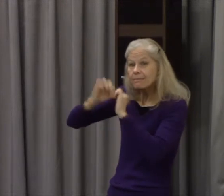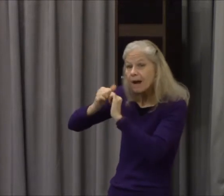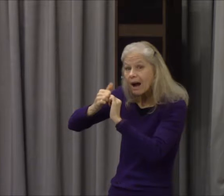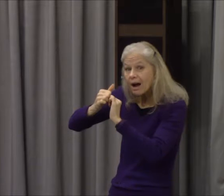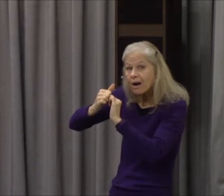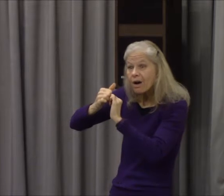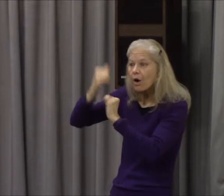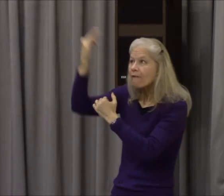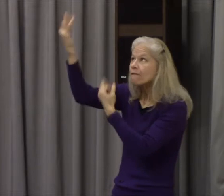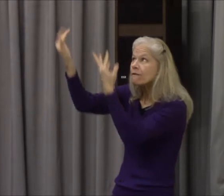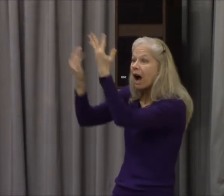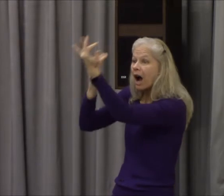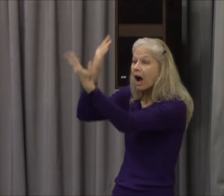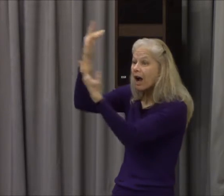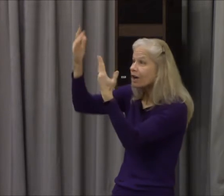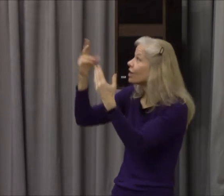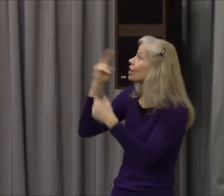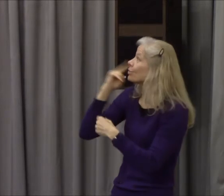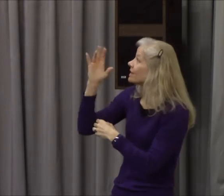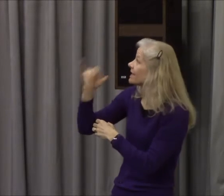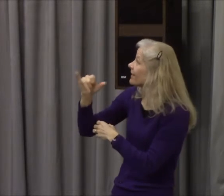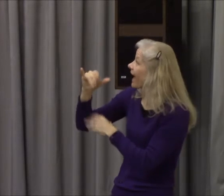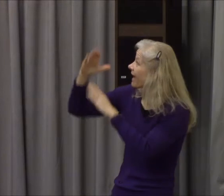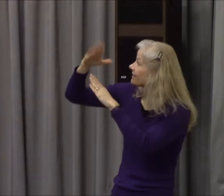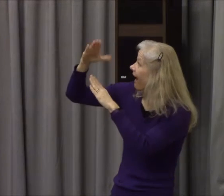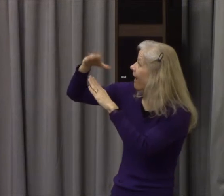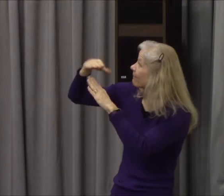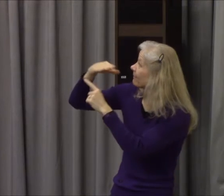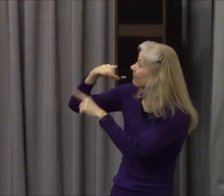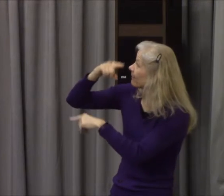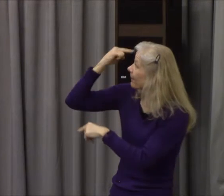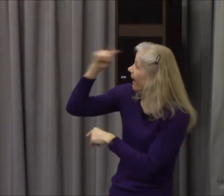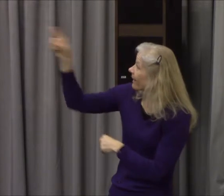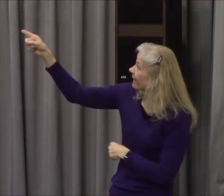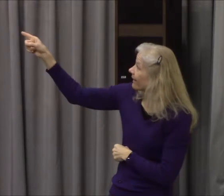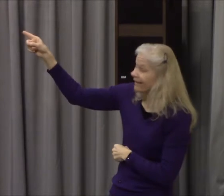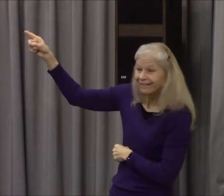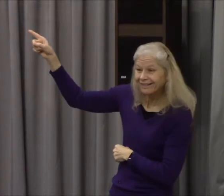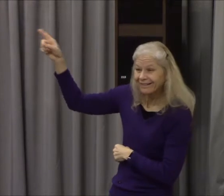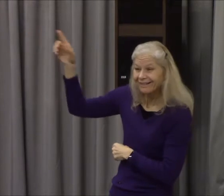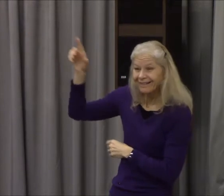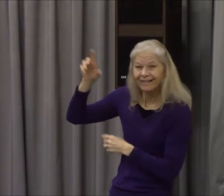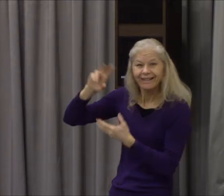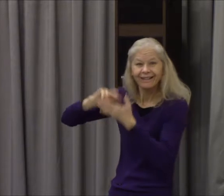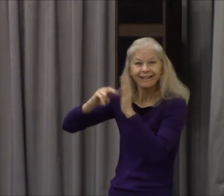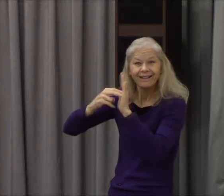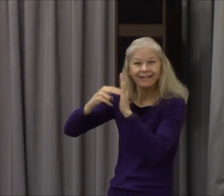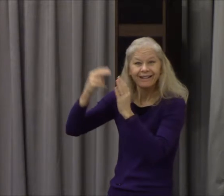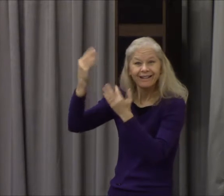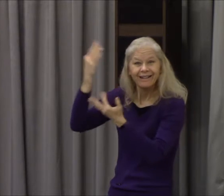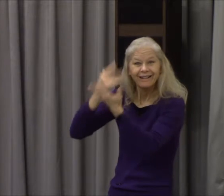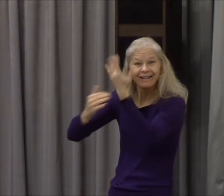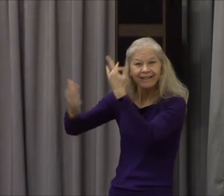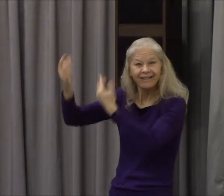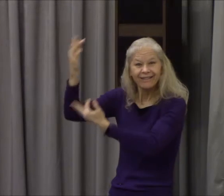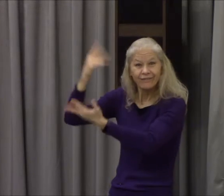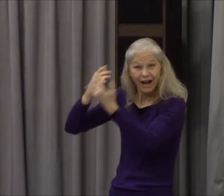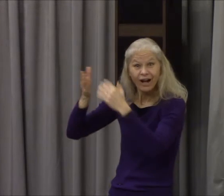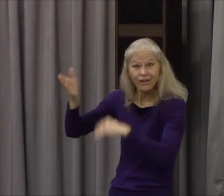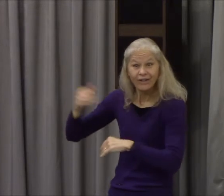that's what the locals call there in Arabia that they call it the mountain means mountain to Moses I'm going to get